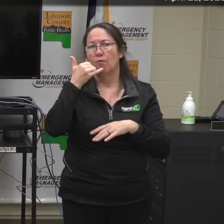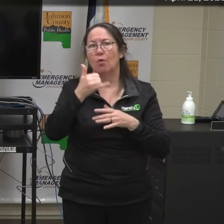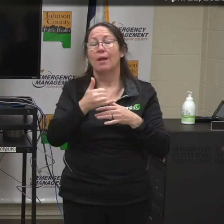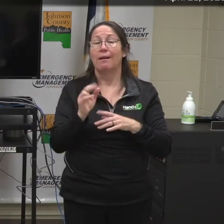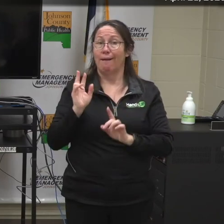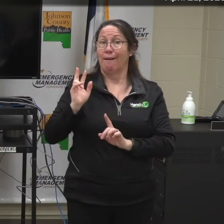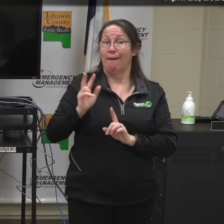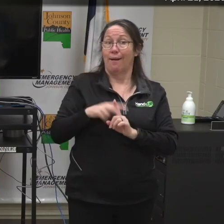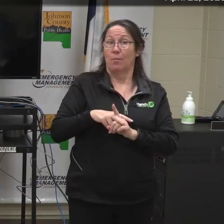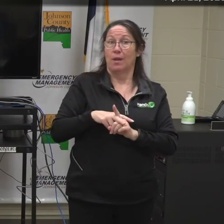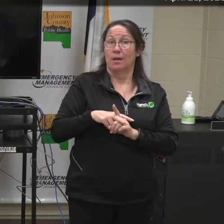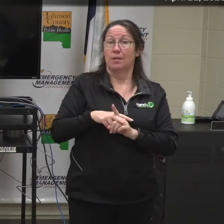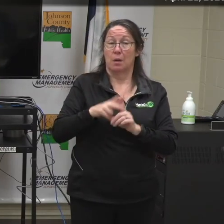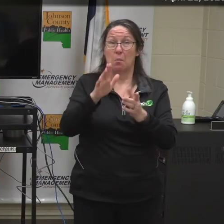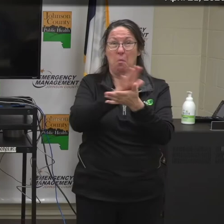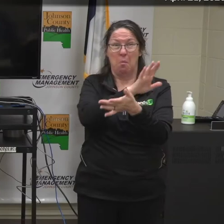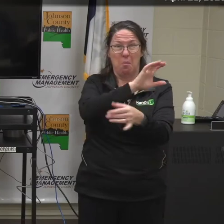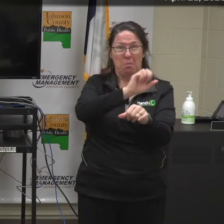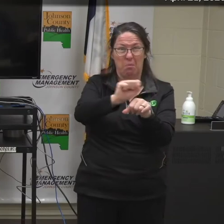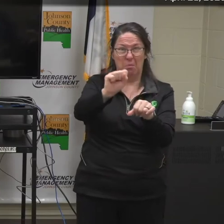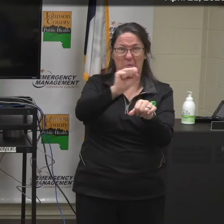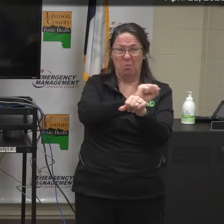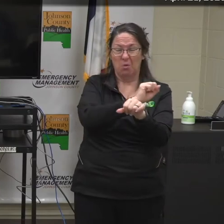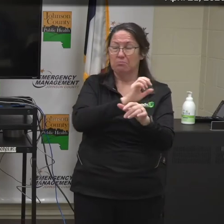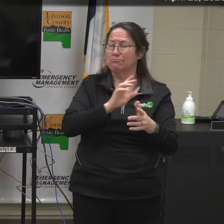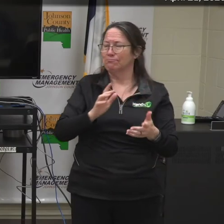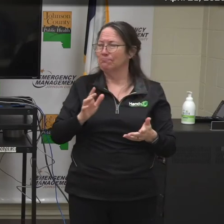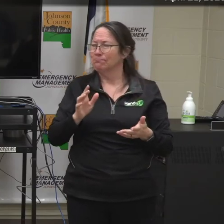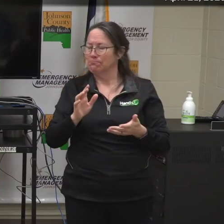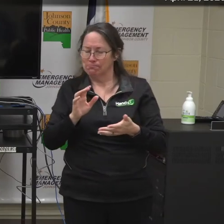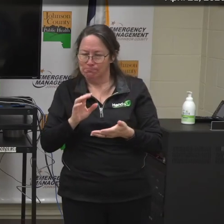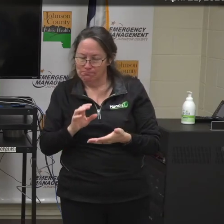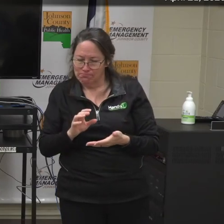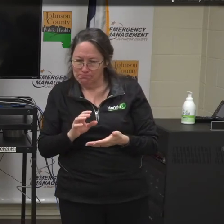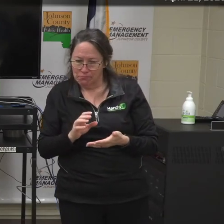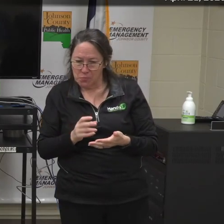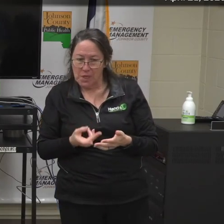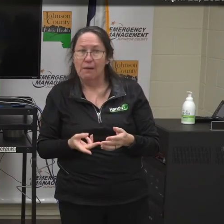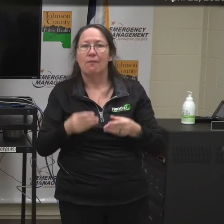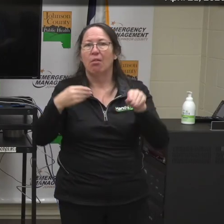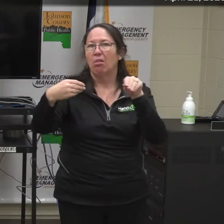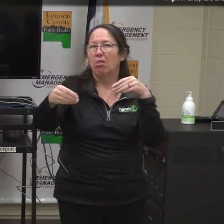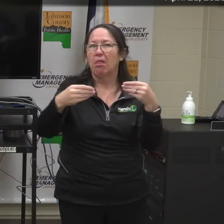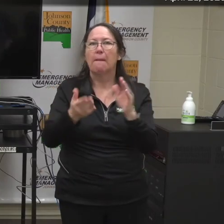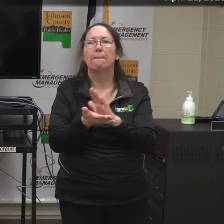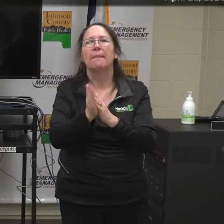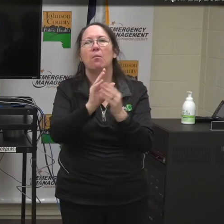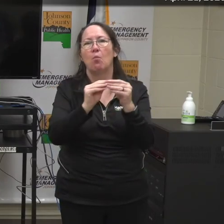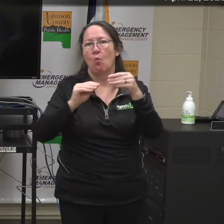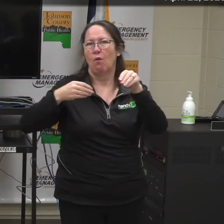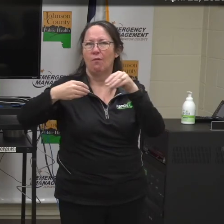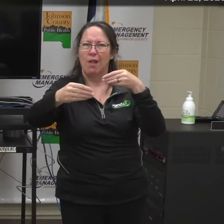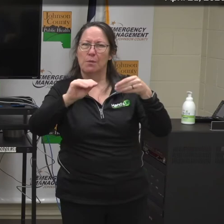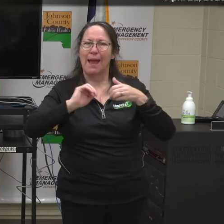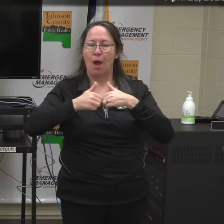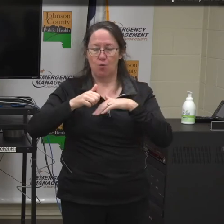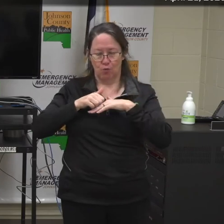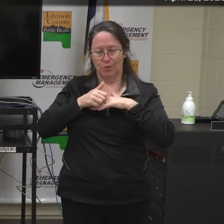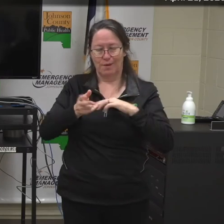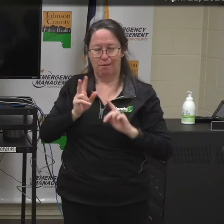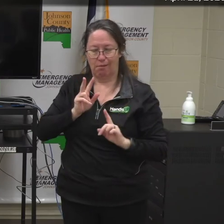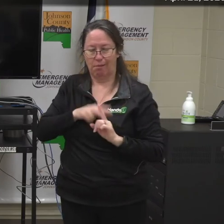Applications and documentation. We're increasing our flexibility in terms of how that's submitted.